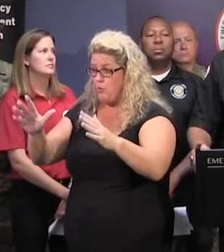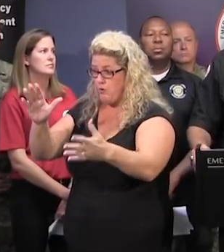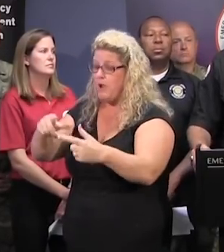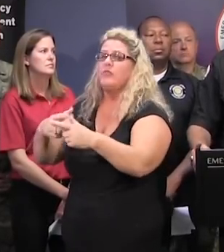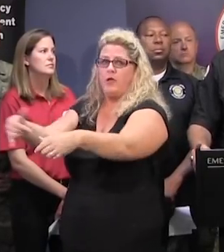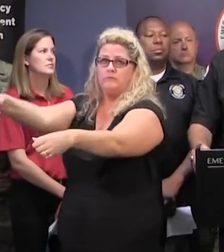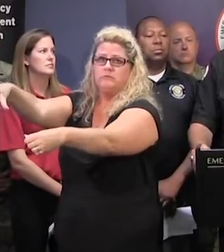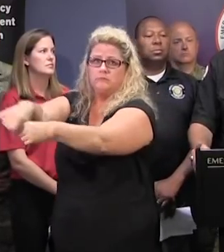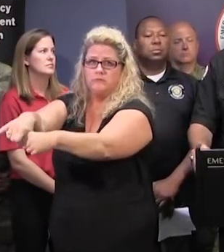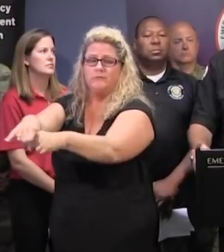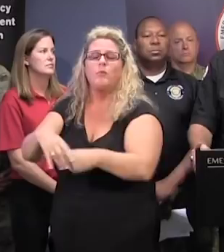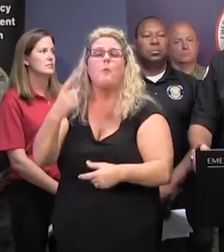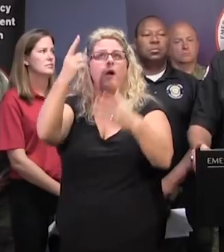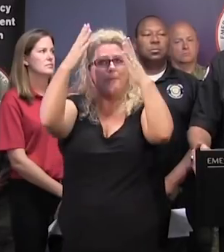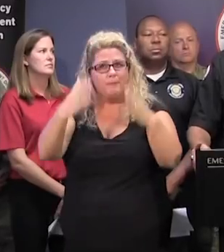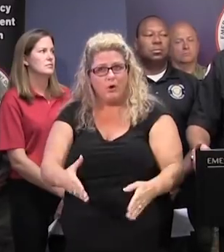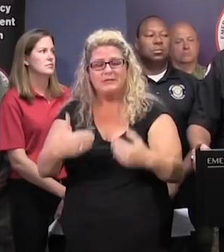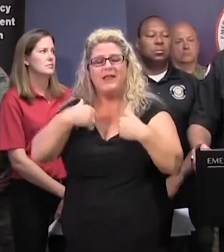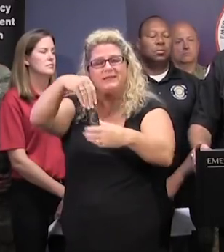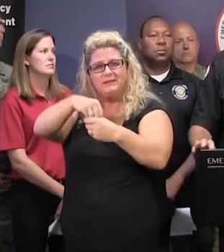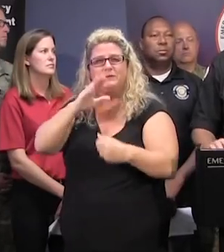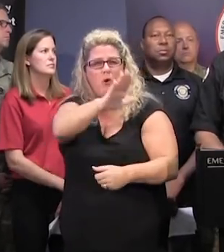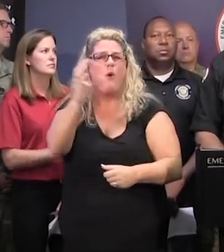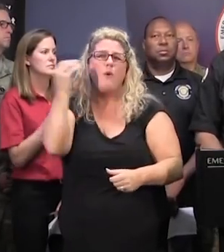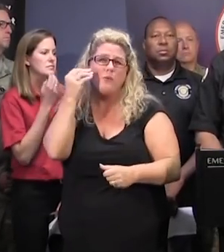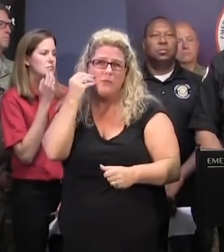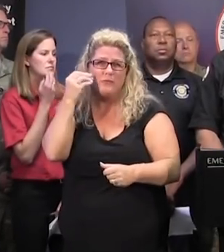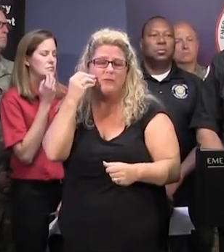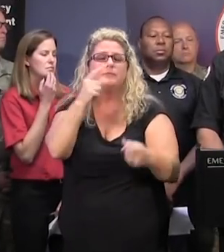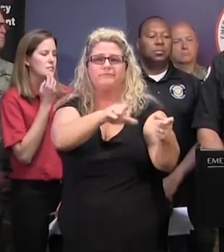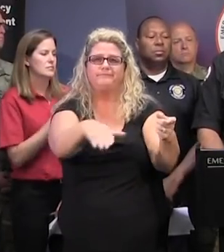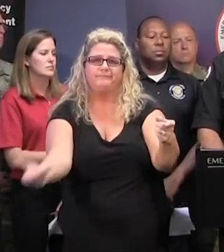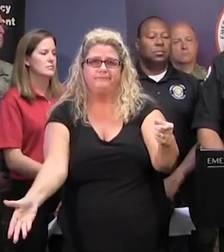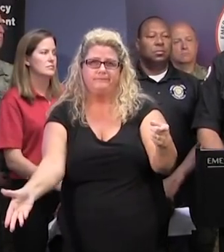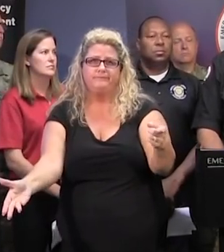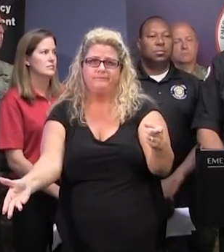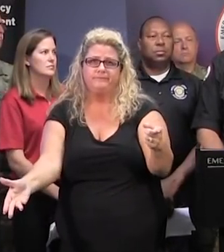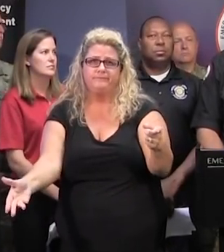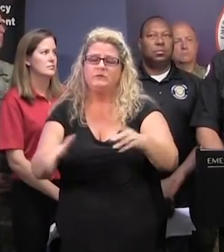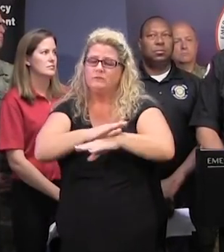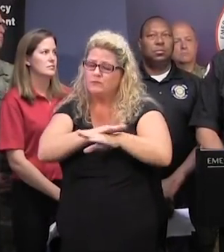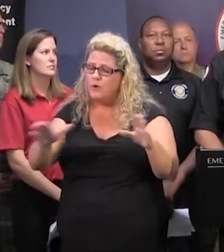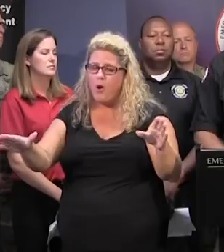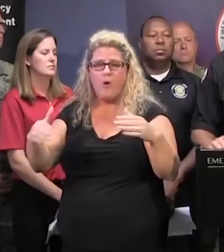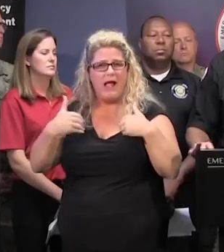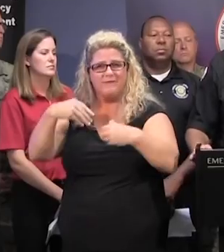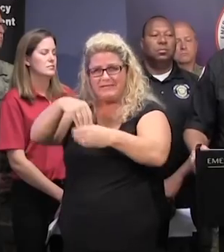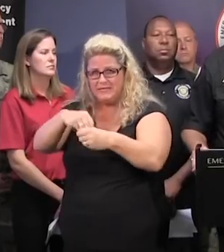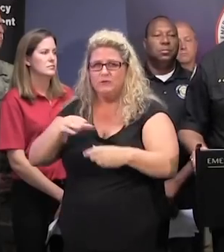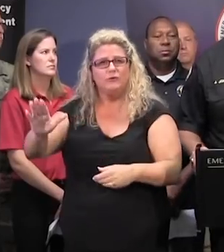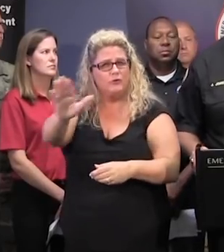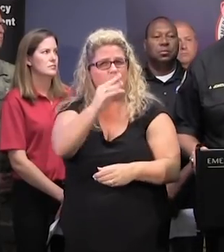your house. We actually had a fatality last year after Irma because of a generator being run inside the house. And then